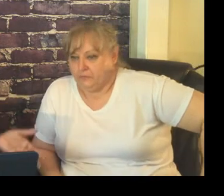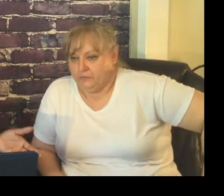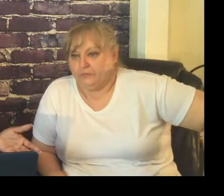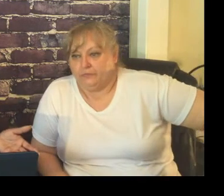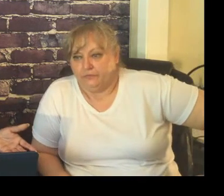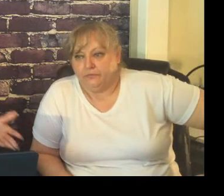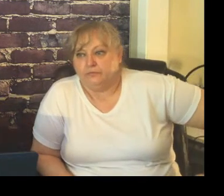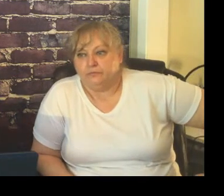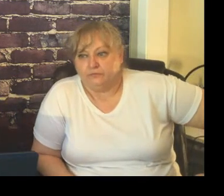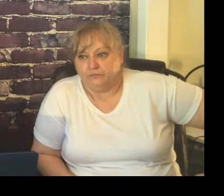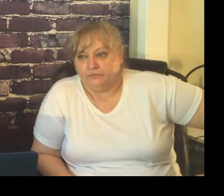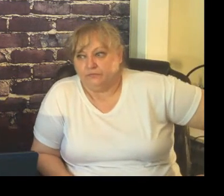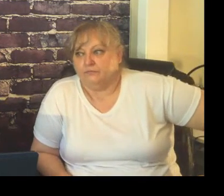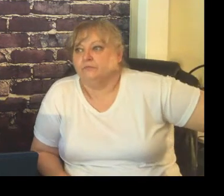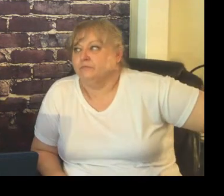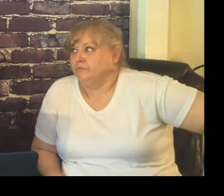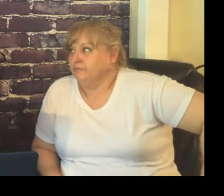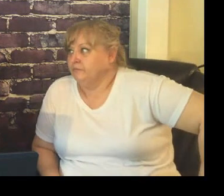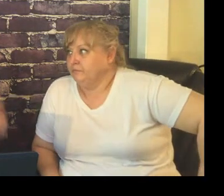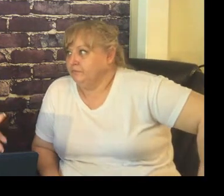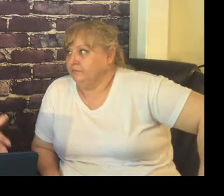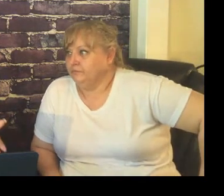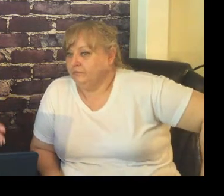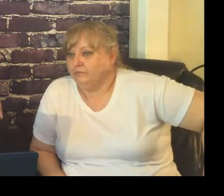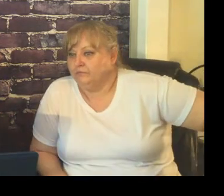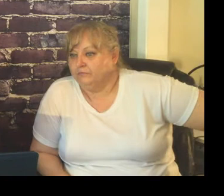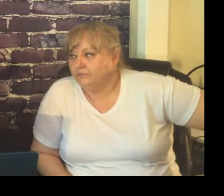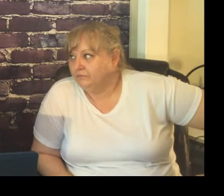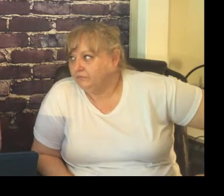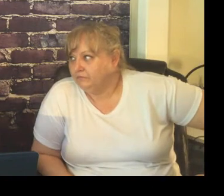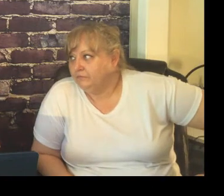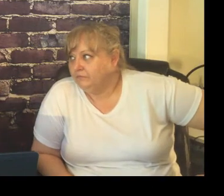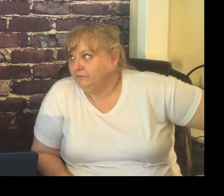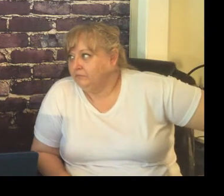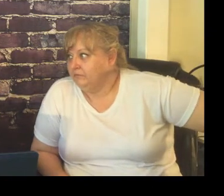students being in our class and let me just tell you when we did that